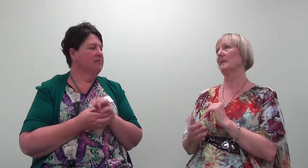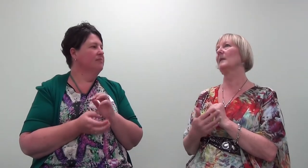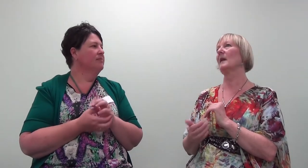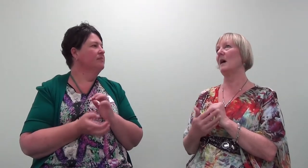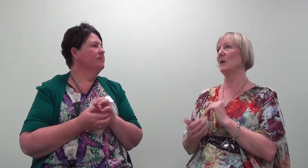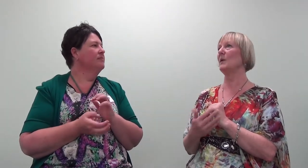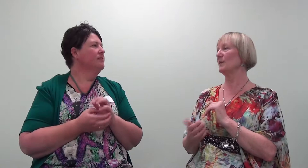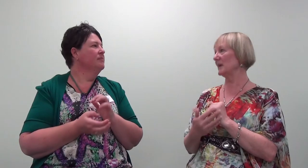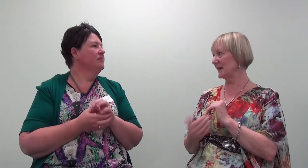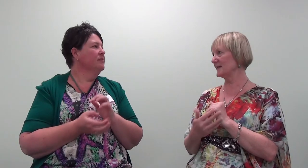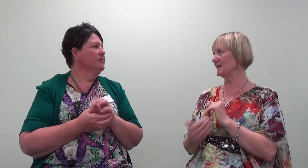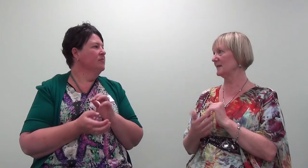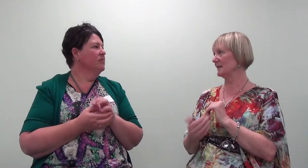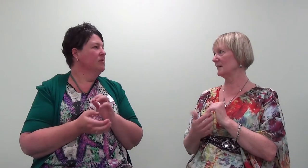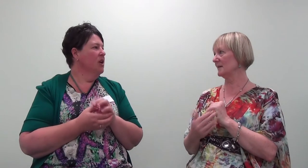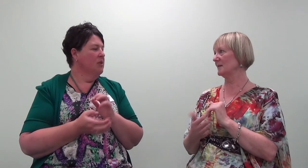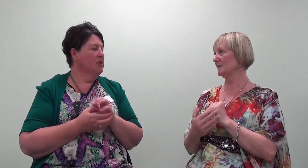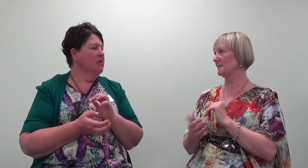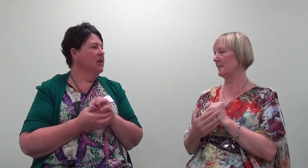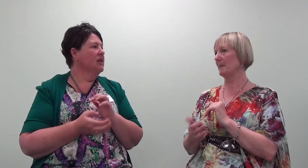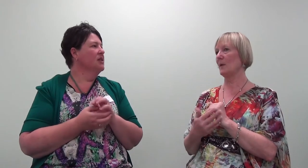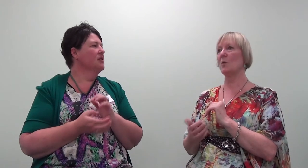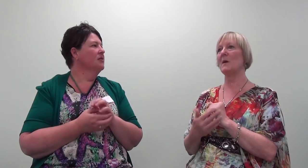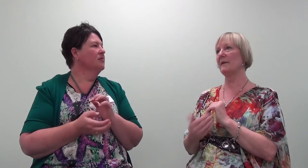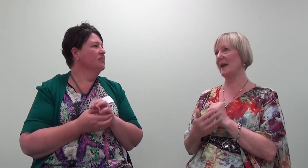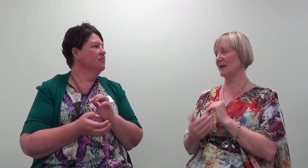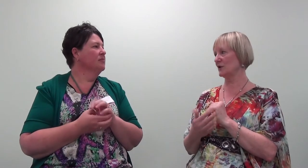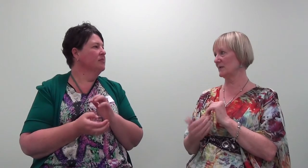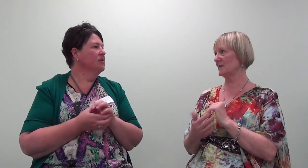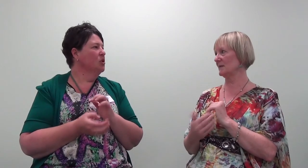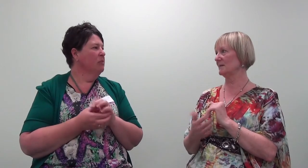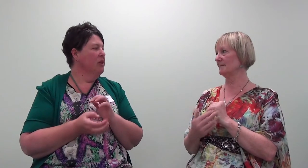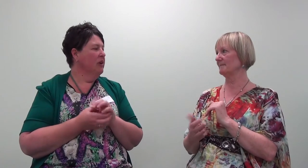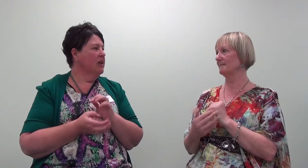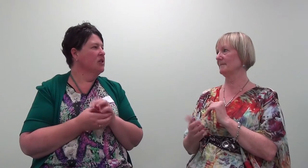I want to release all my reactions.